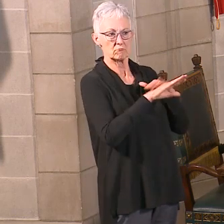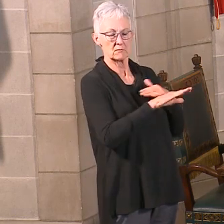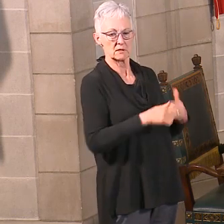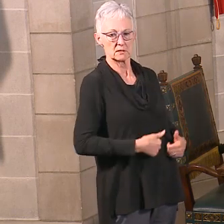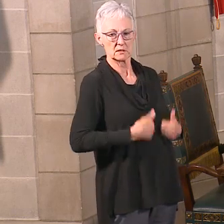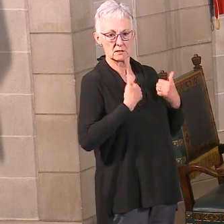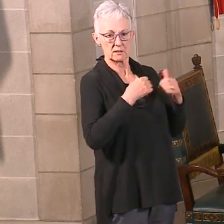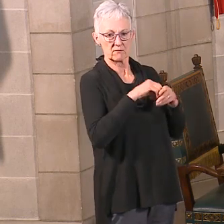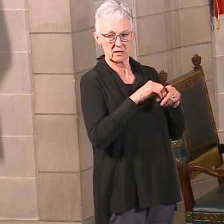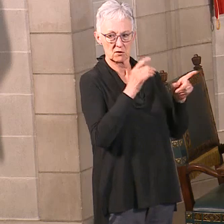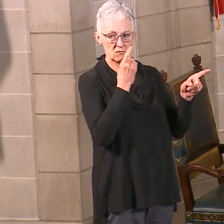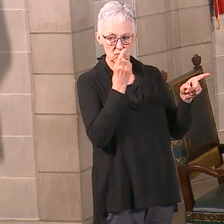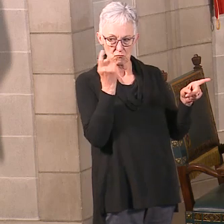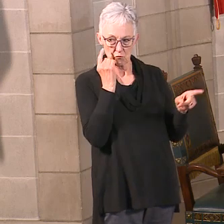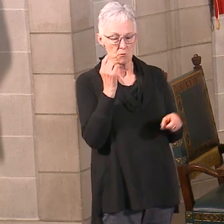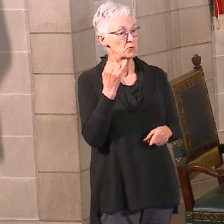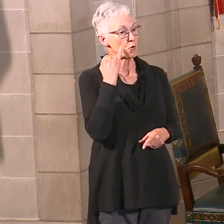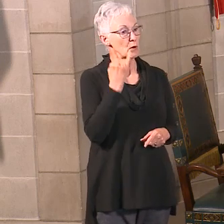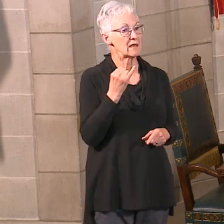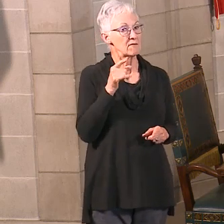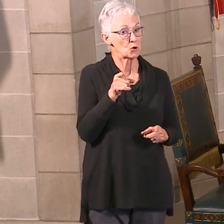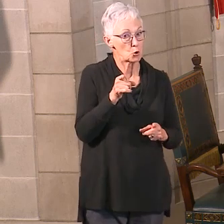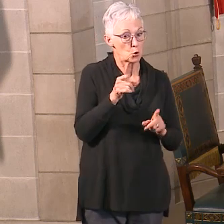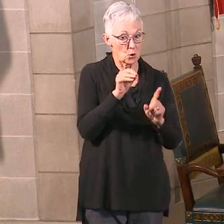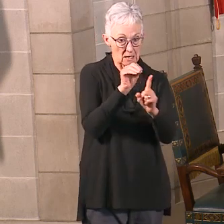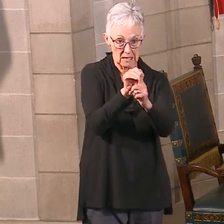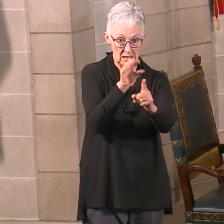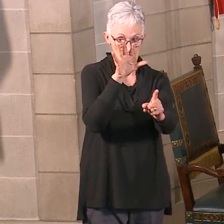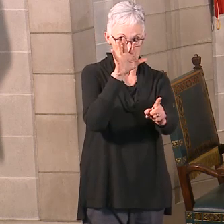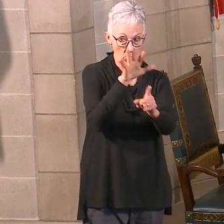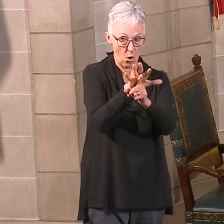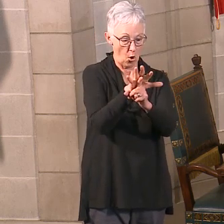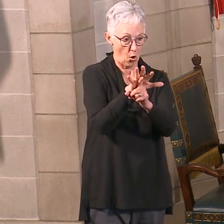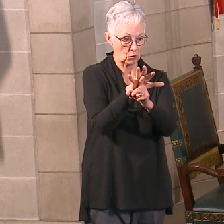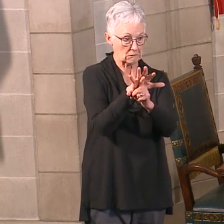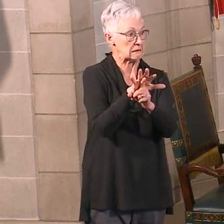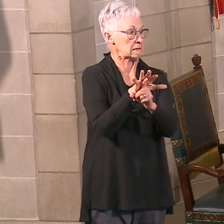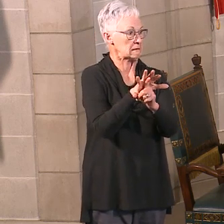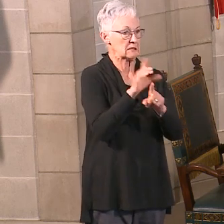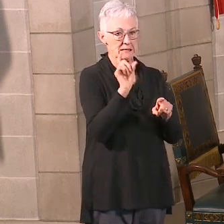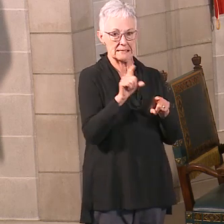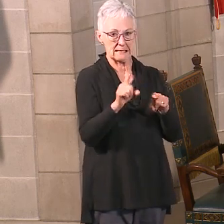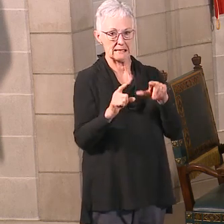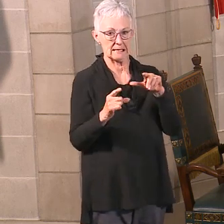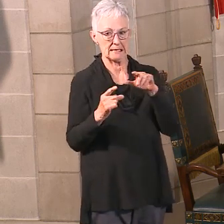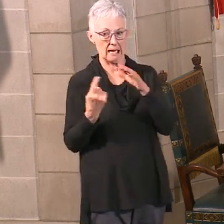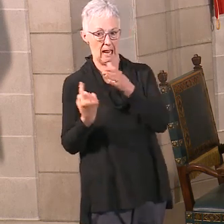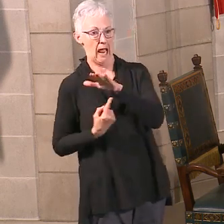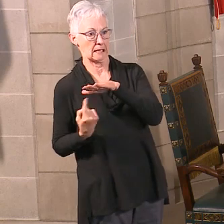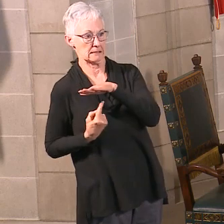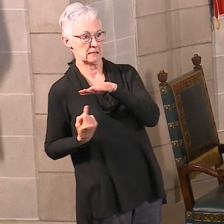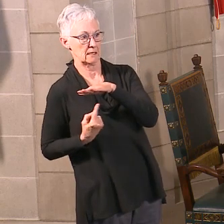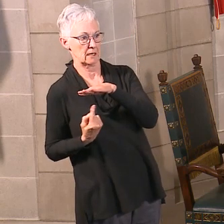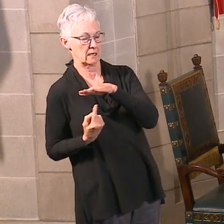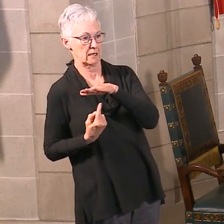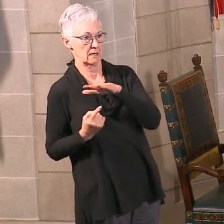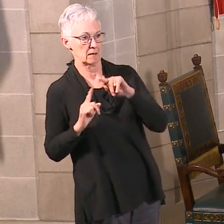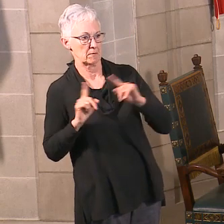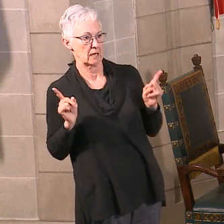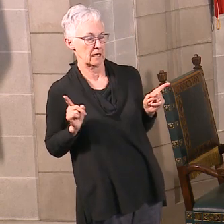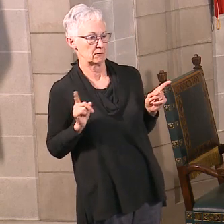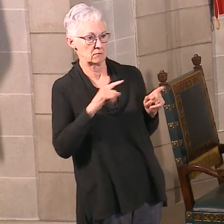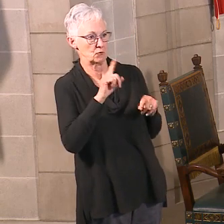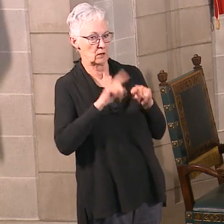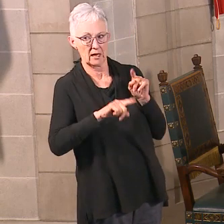you've been exposed to somebody and you need to quarantine and you don't have a place to do that, because maybe you've got somebody who might be at high